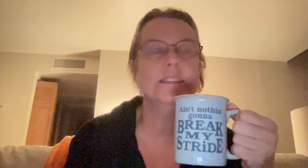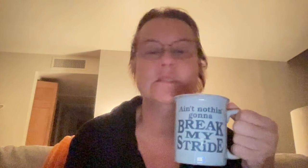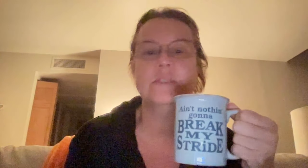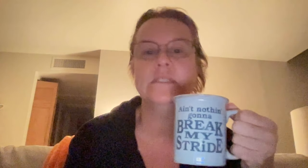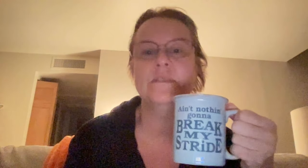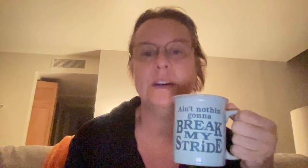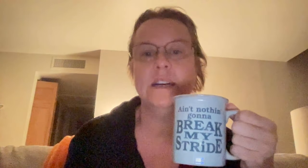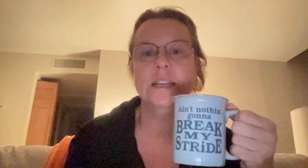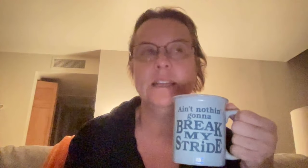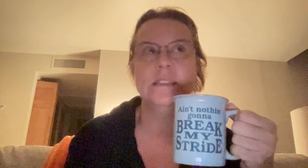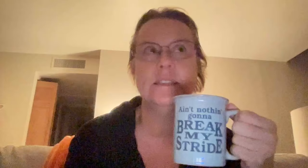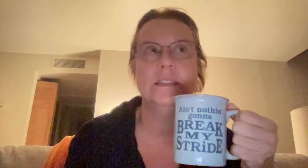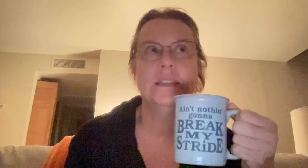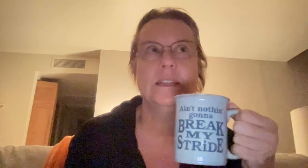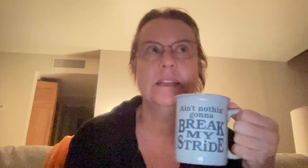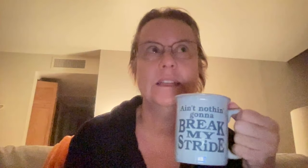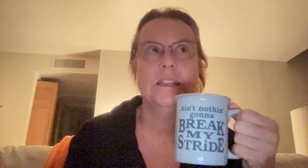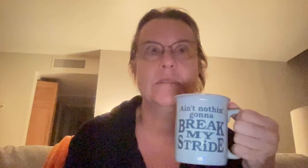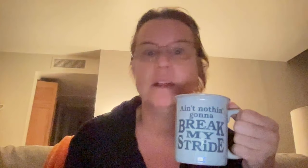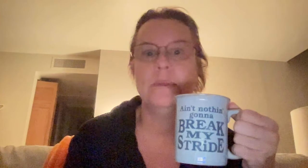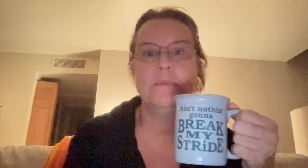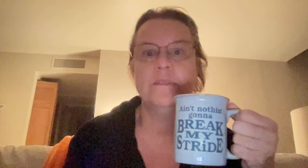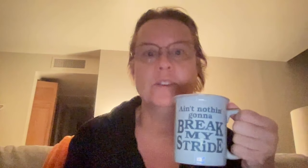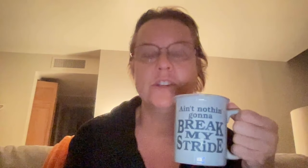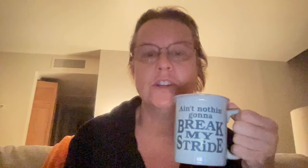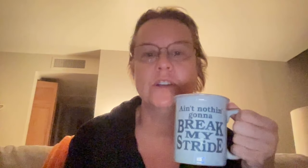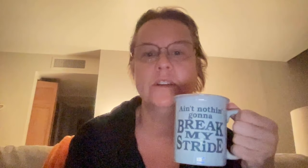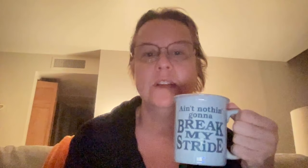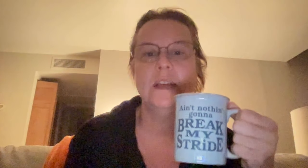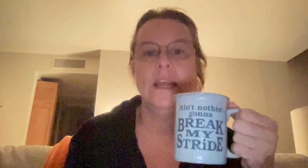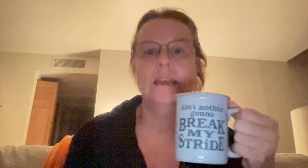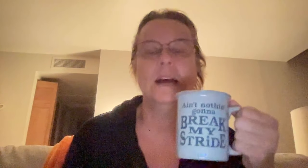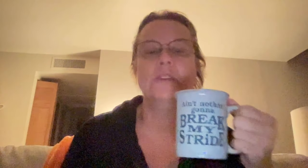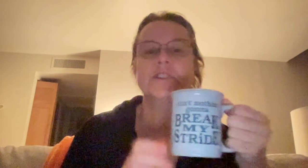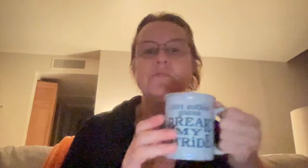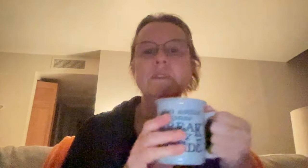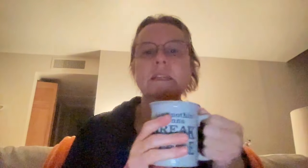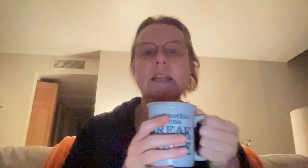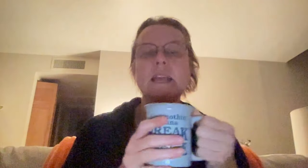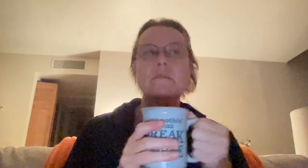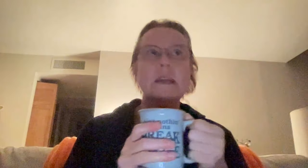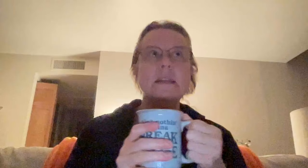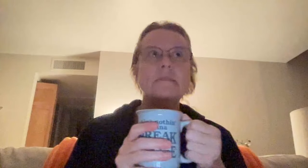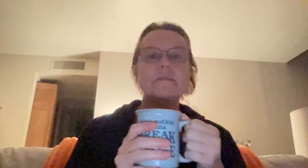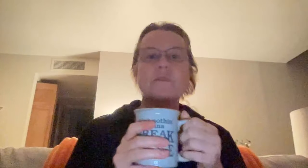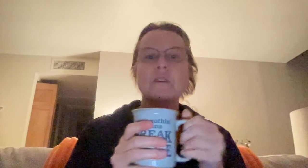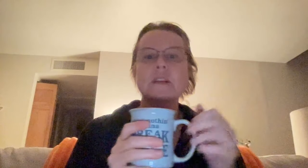this is going to find the right people for sure. And I just really can't wait for the